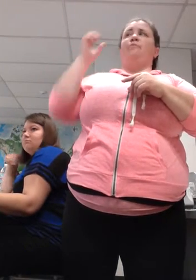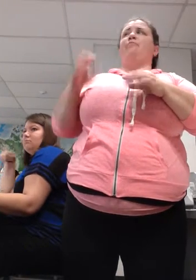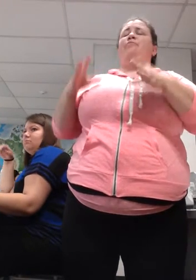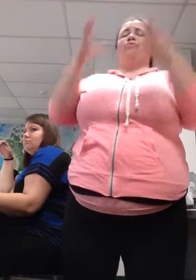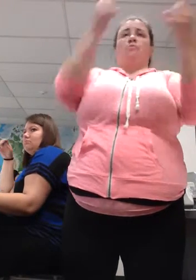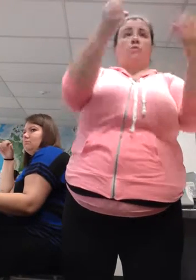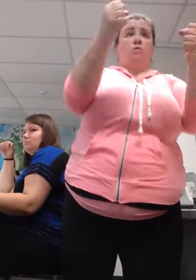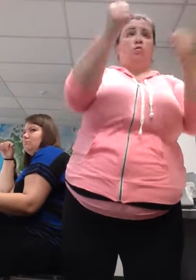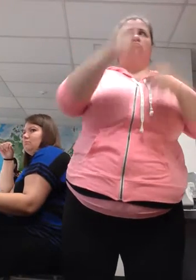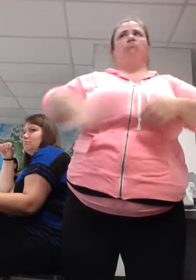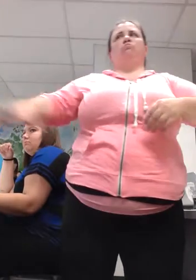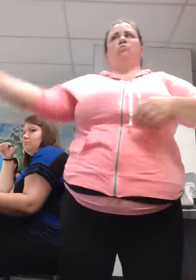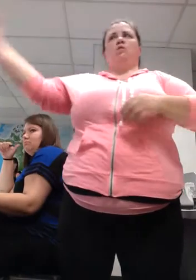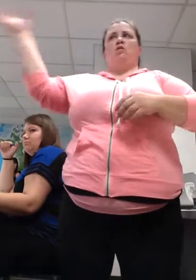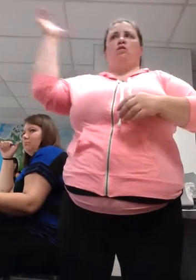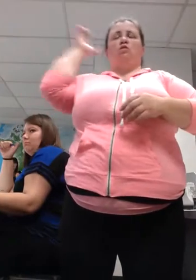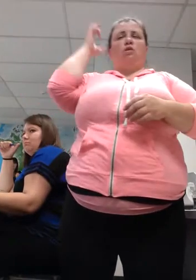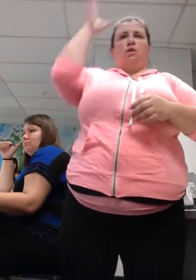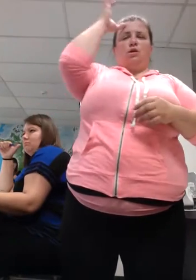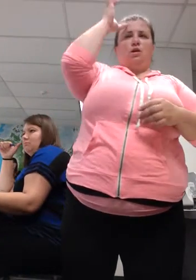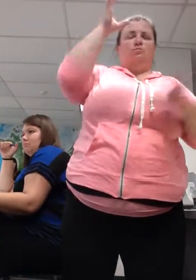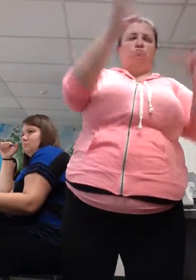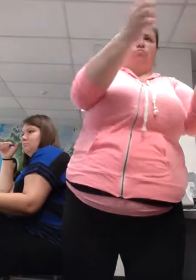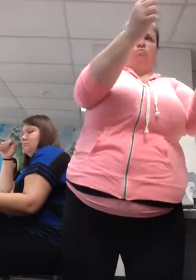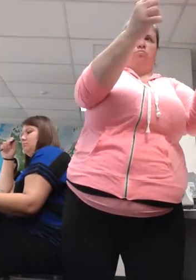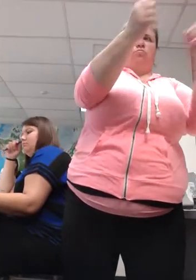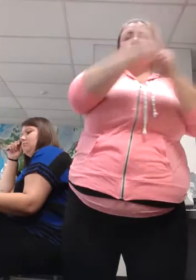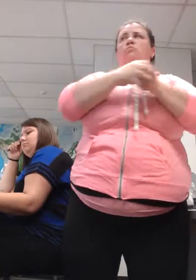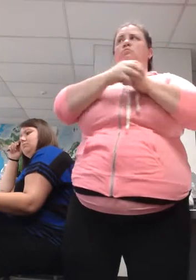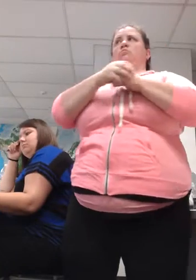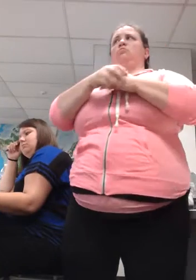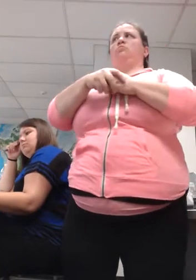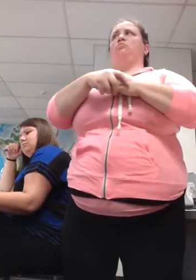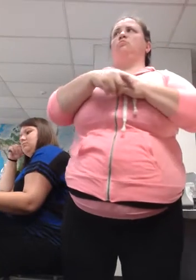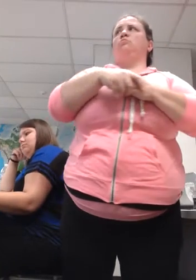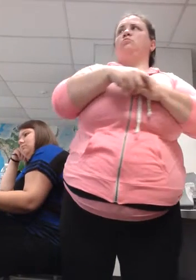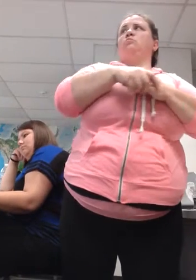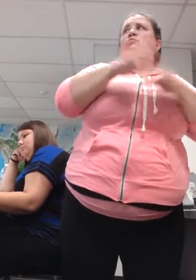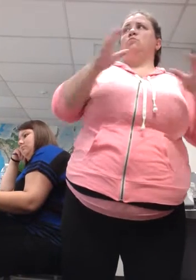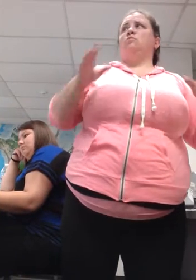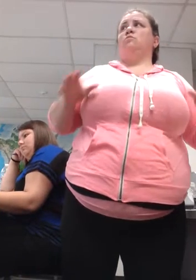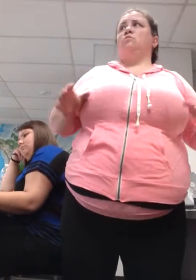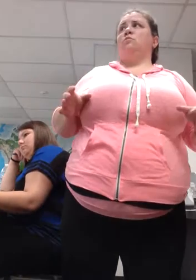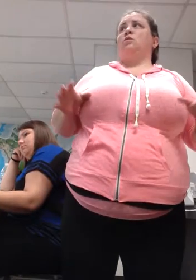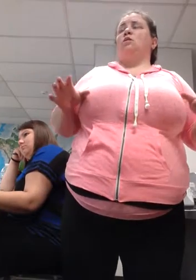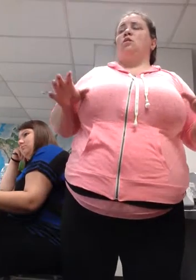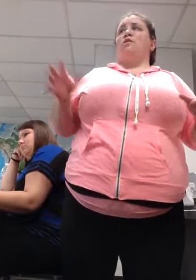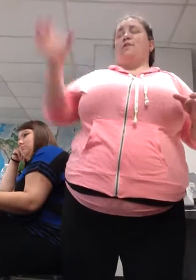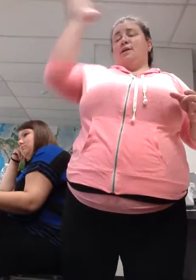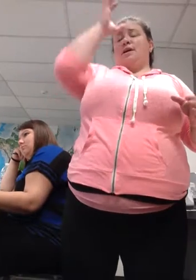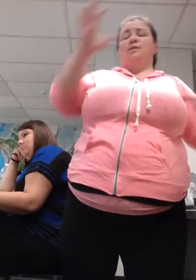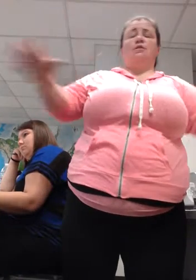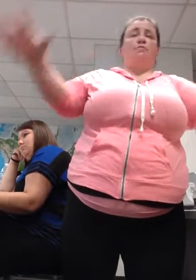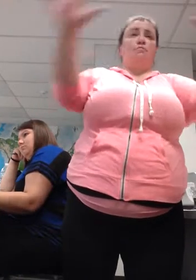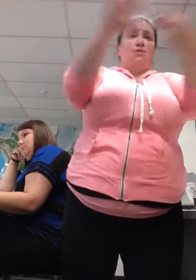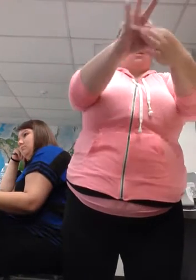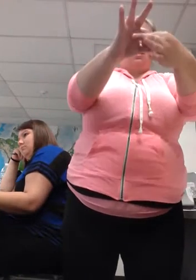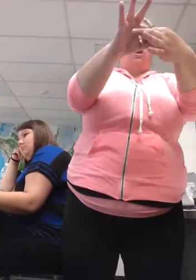it out. Here's another one. Here's a sentence. How all these concepts link together is what's missing.